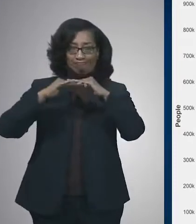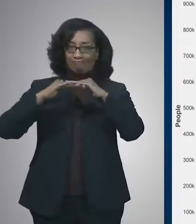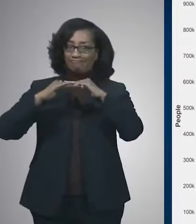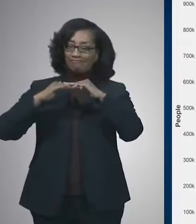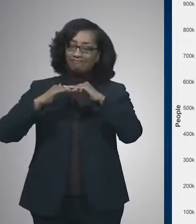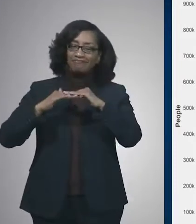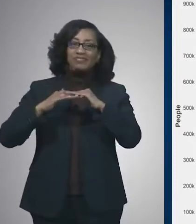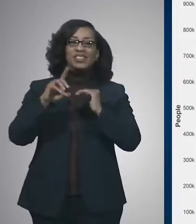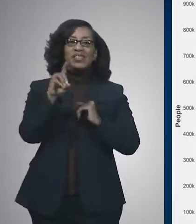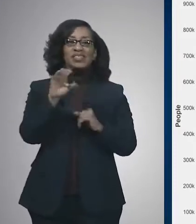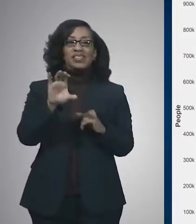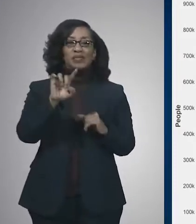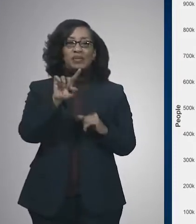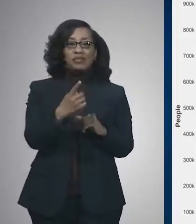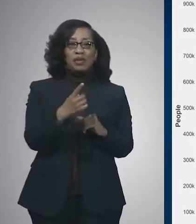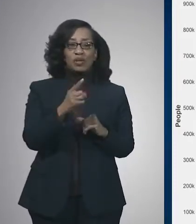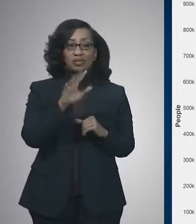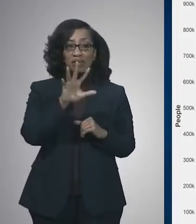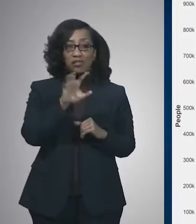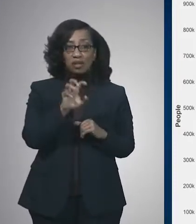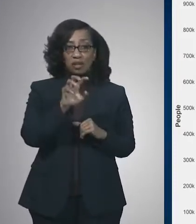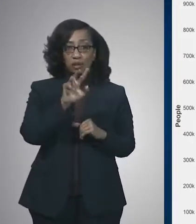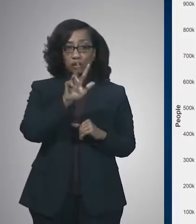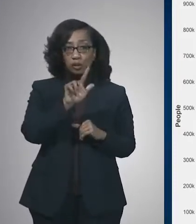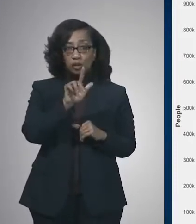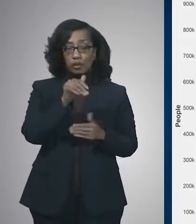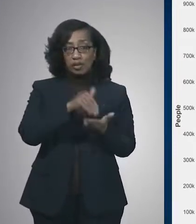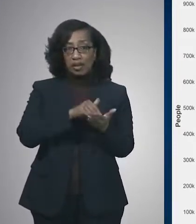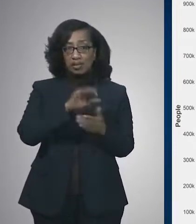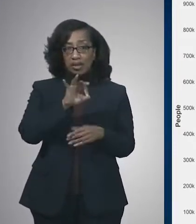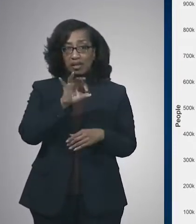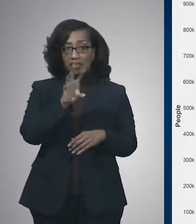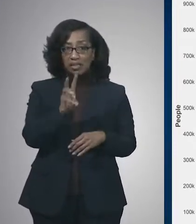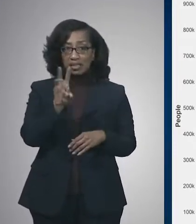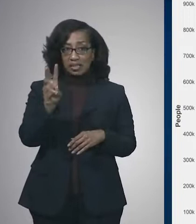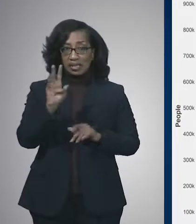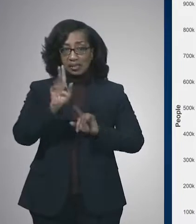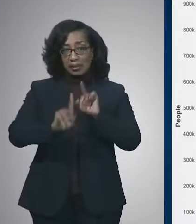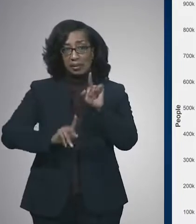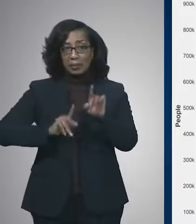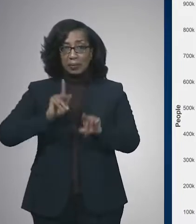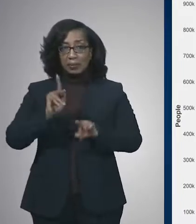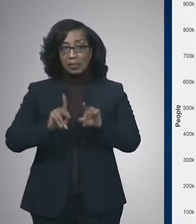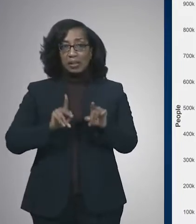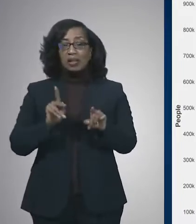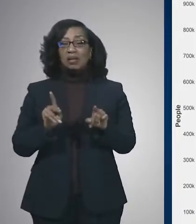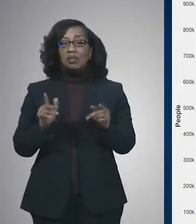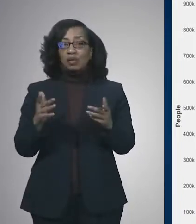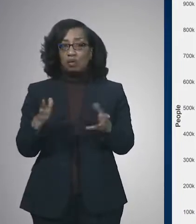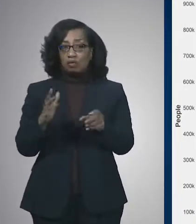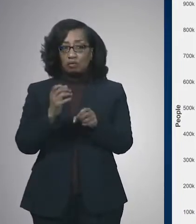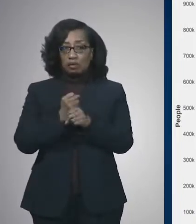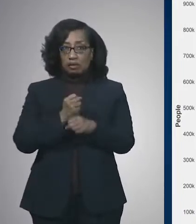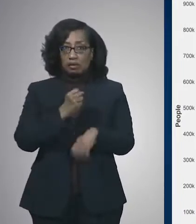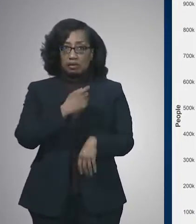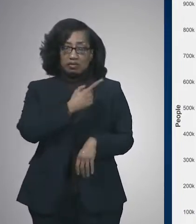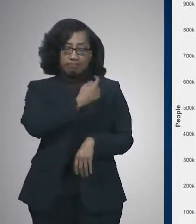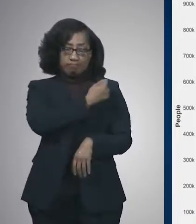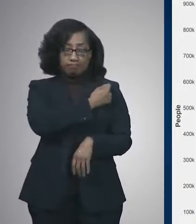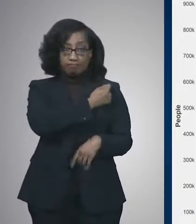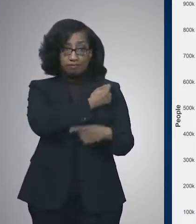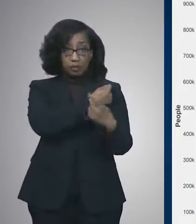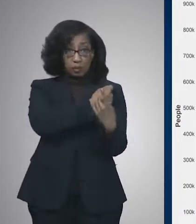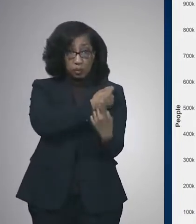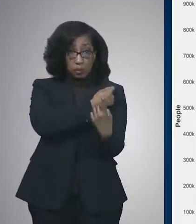as of December 1st, 523,966 people have received at least one dose of